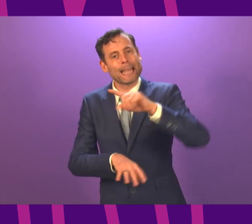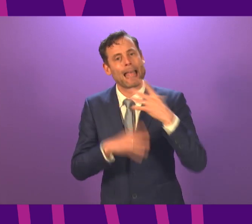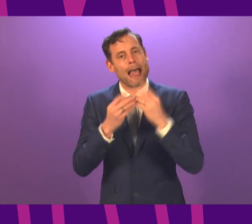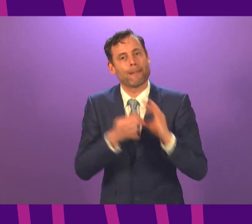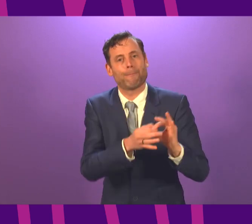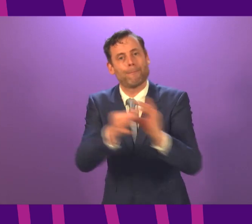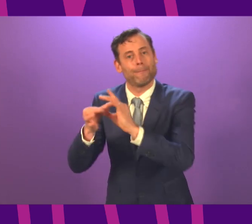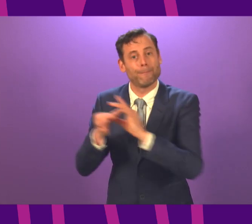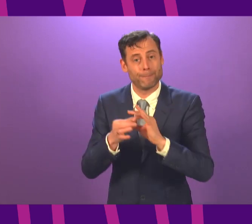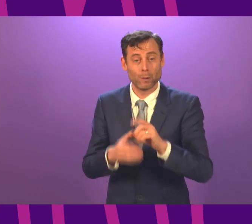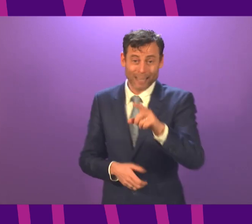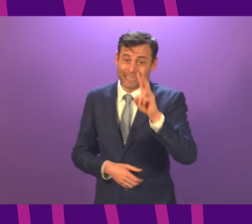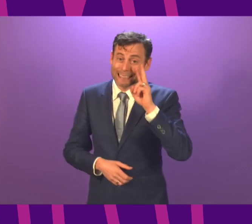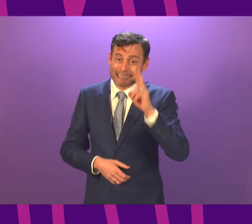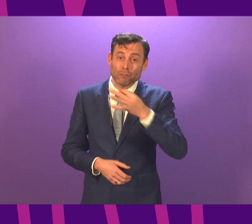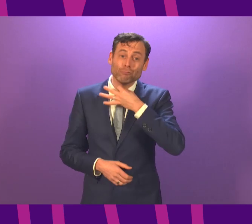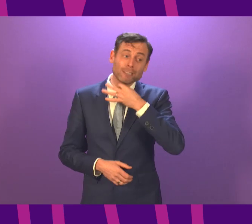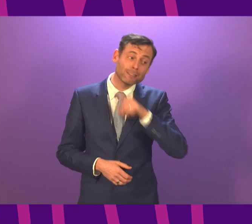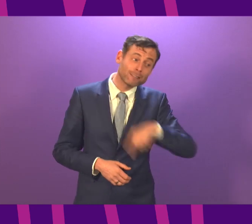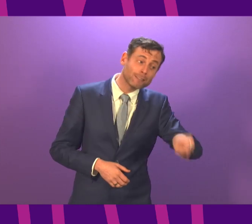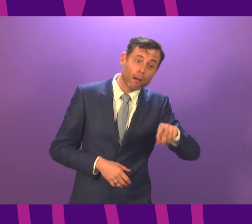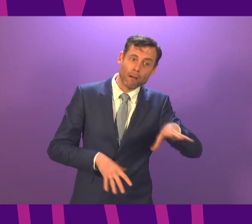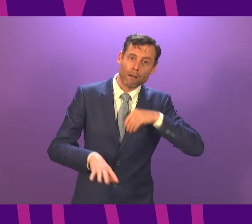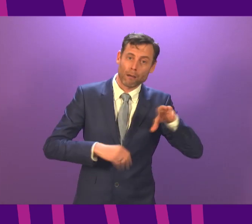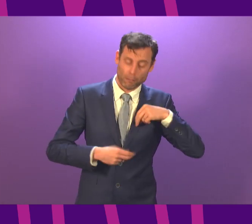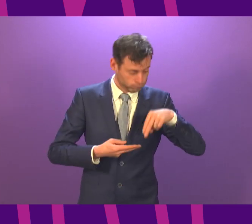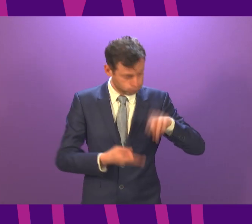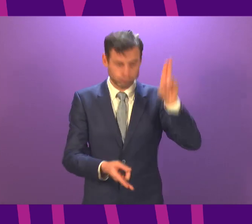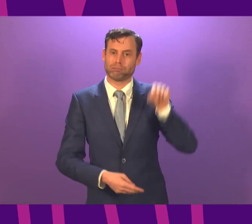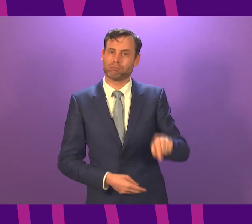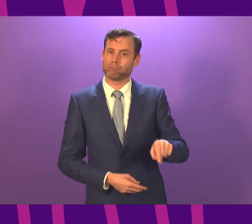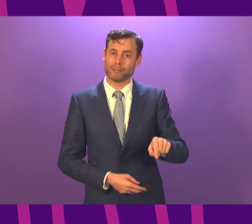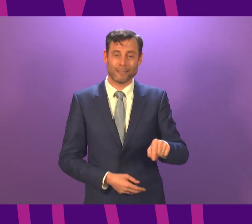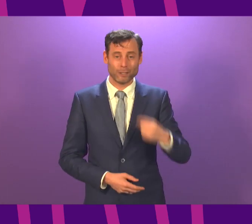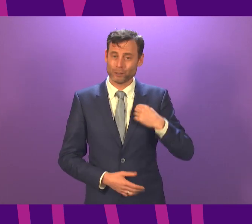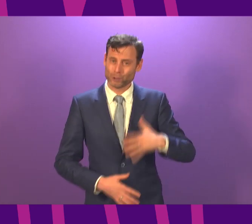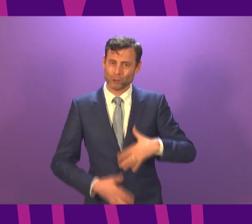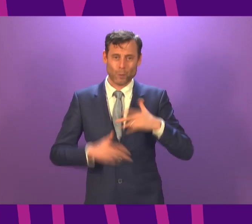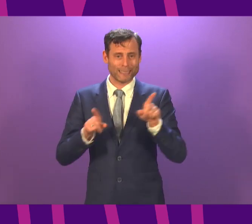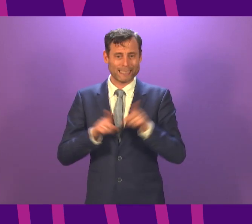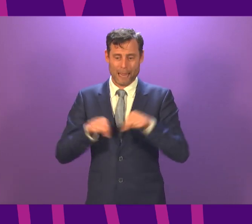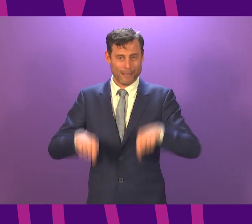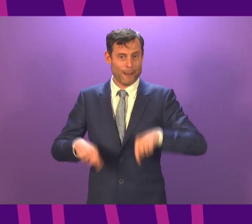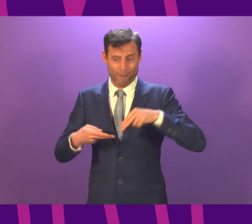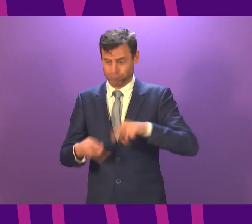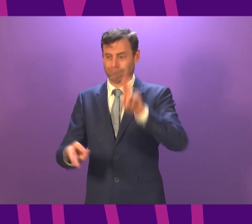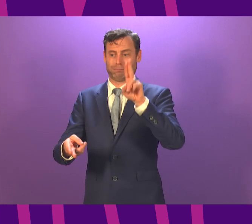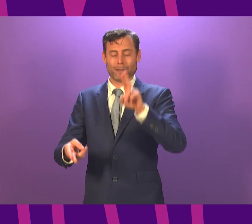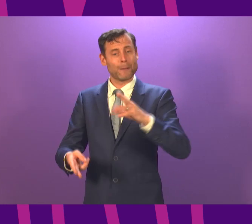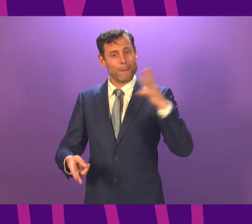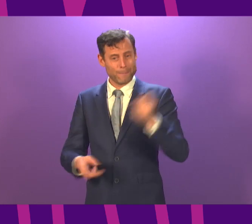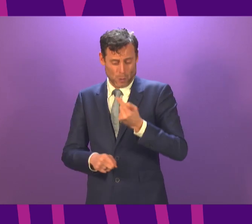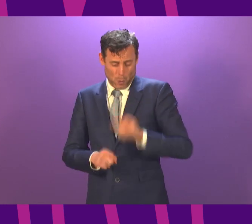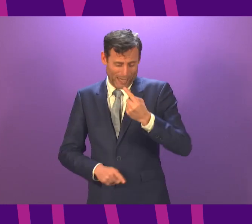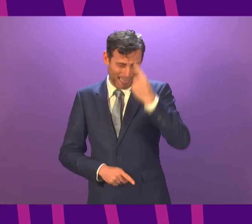rates elsewhere some of what could happen here in Scotland if we do not act. To prevent that, we must act immediately and firmly.